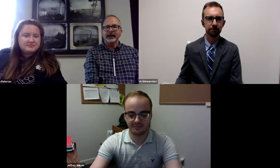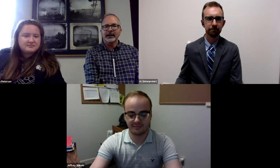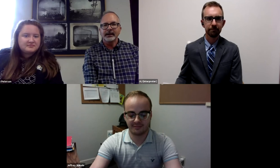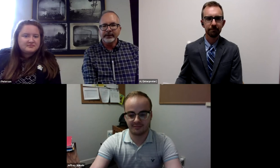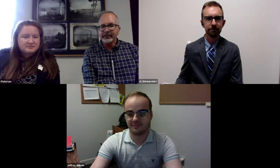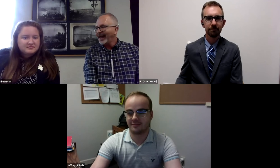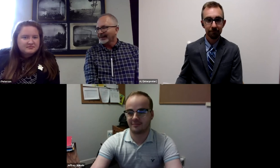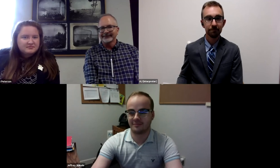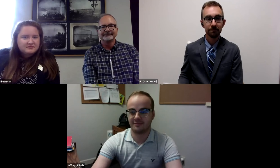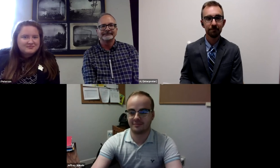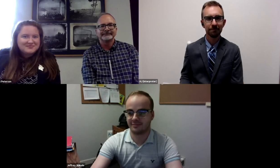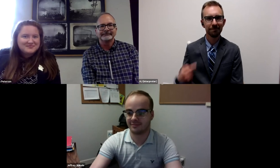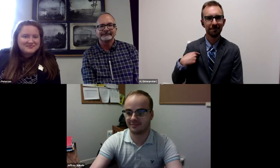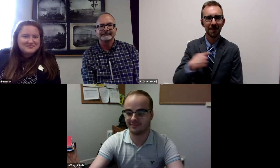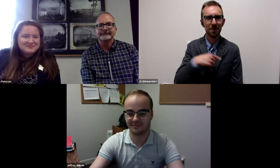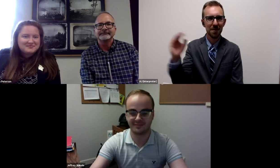Okay, we're back.